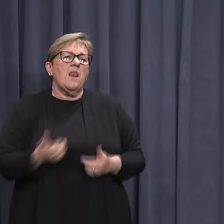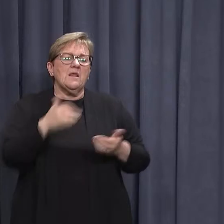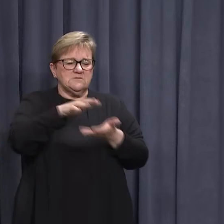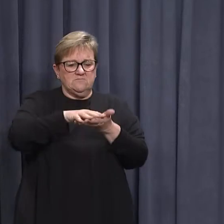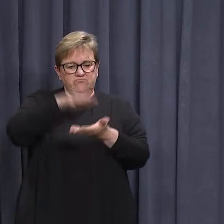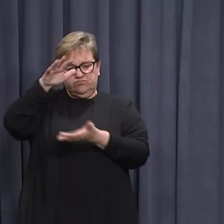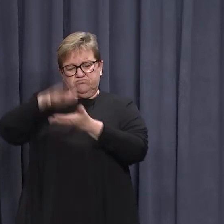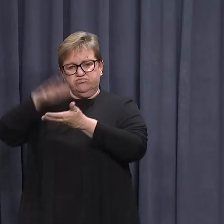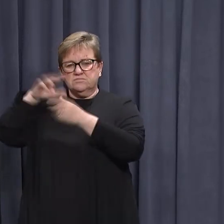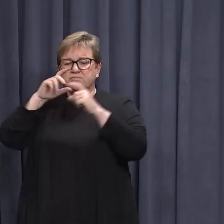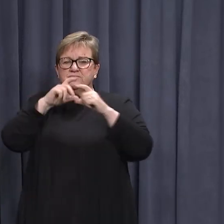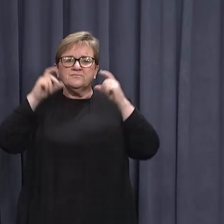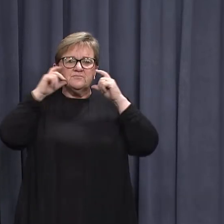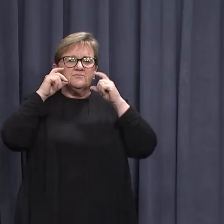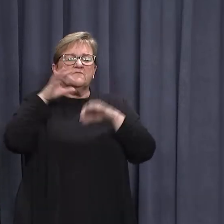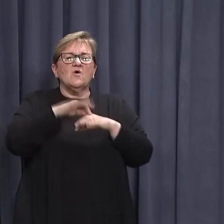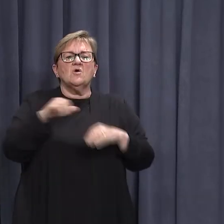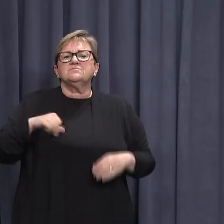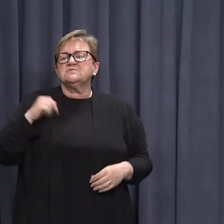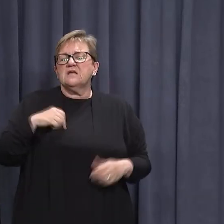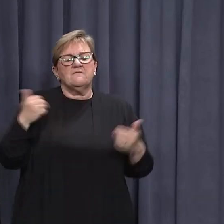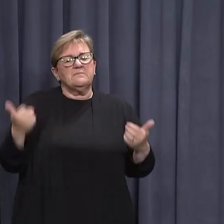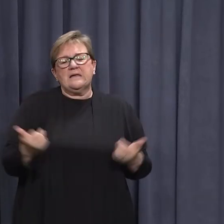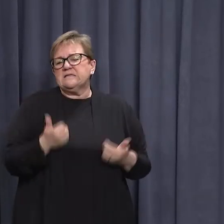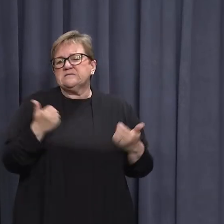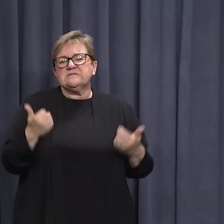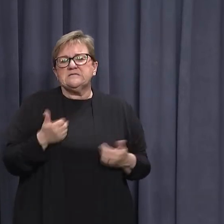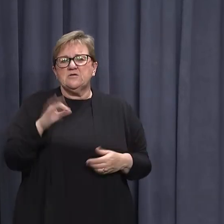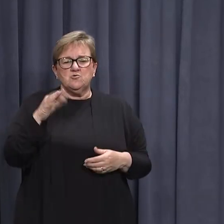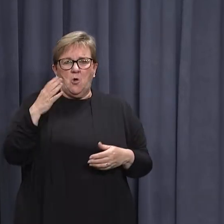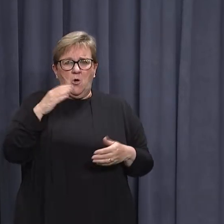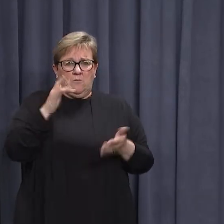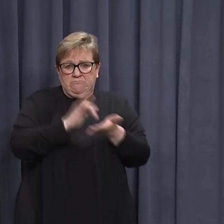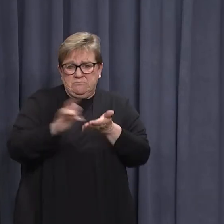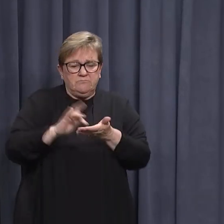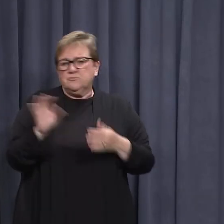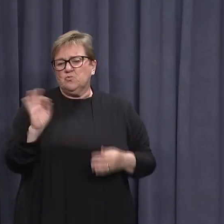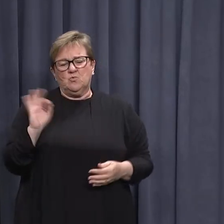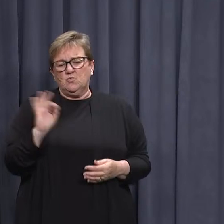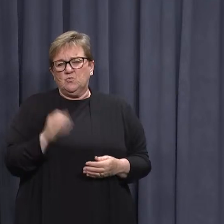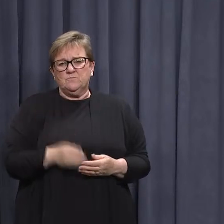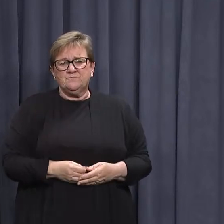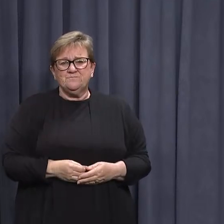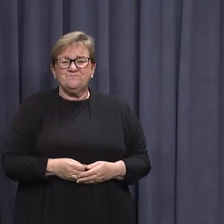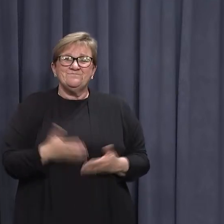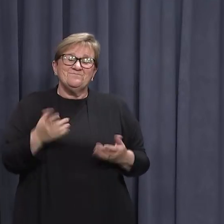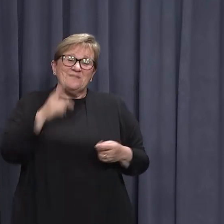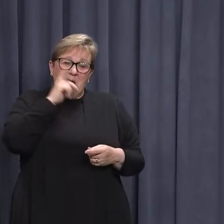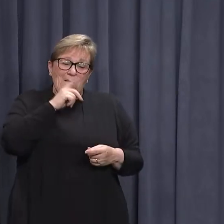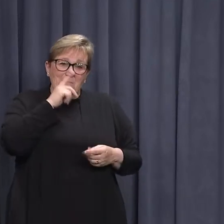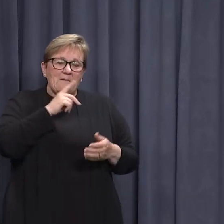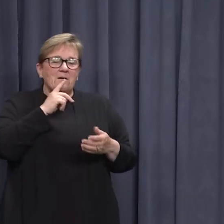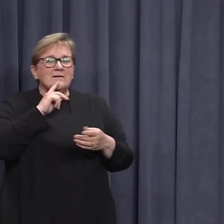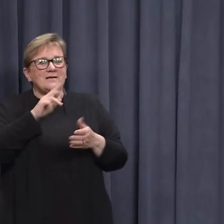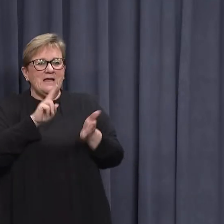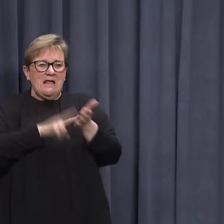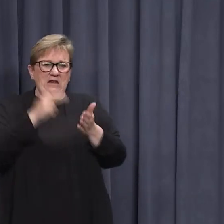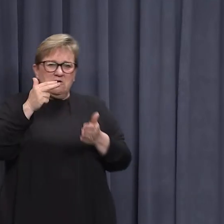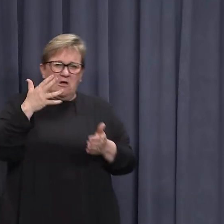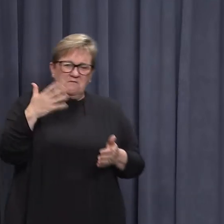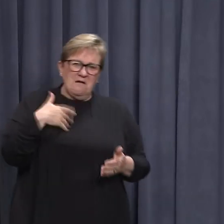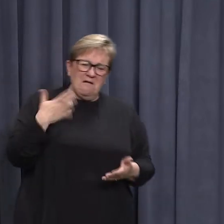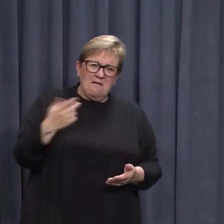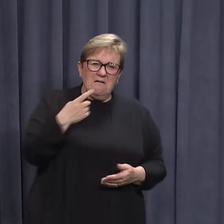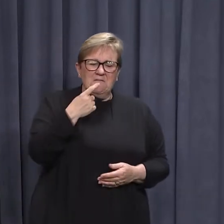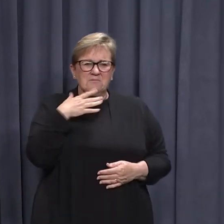PPE for our hospital staff and that there's no shortages there. There's various arguments around the N95 masks. We